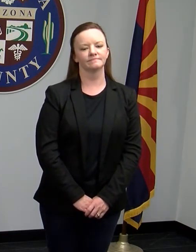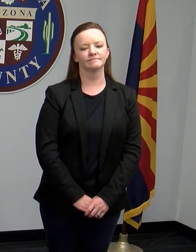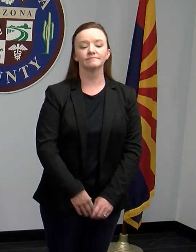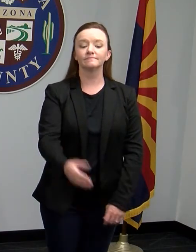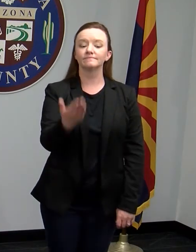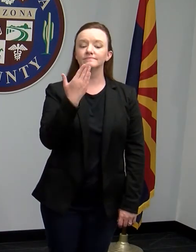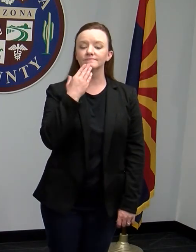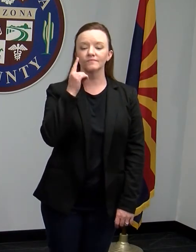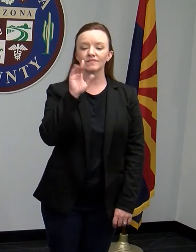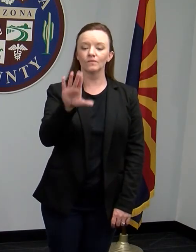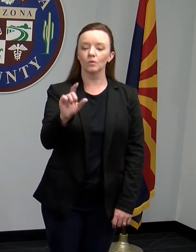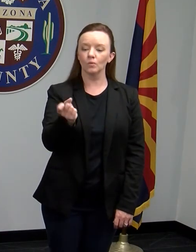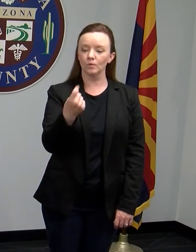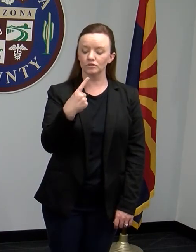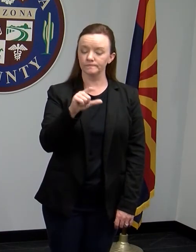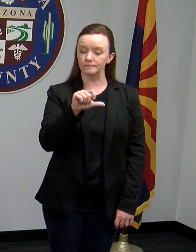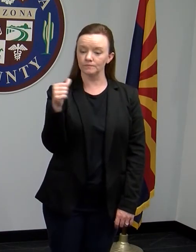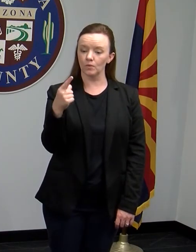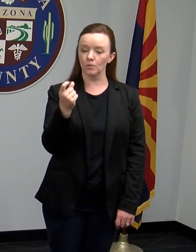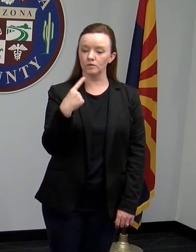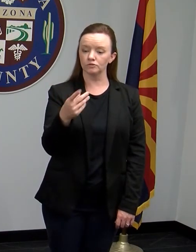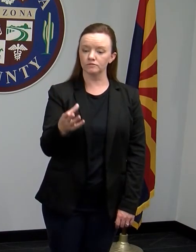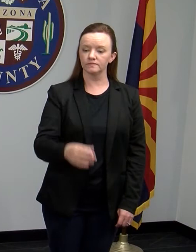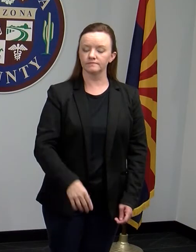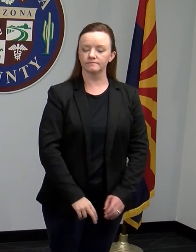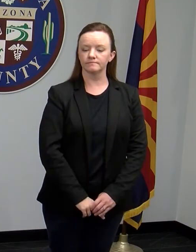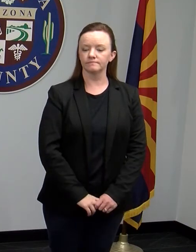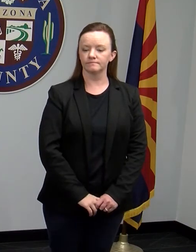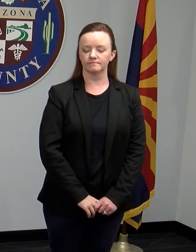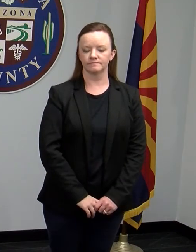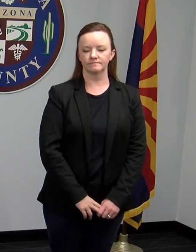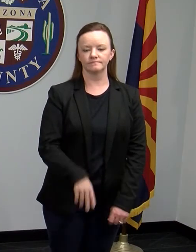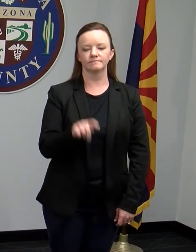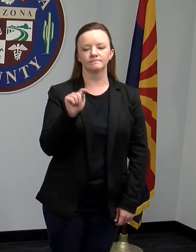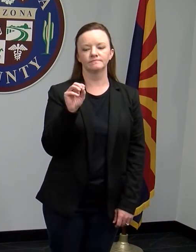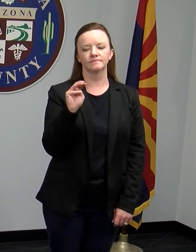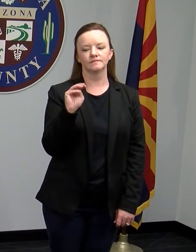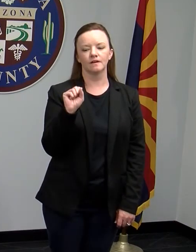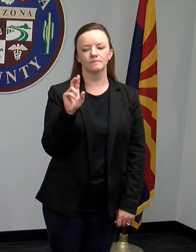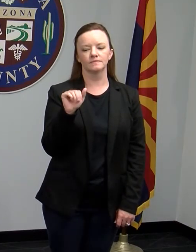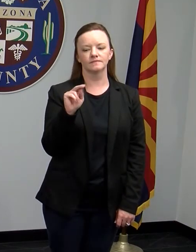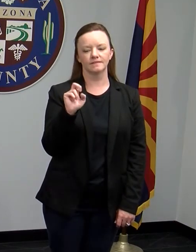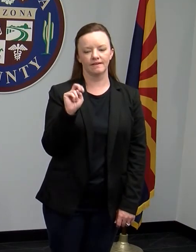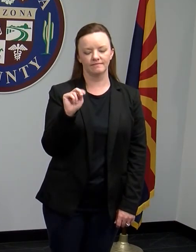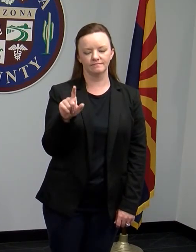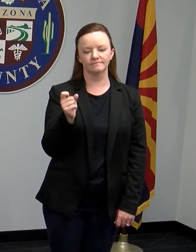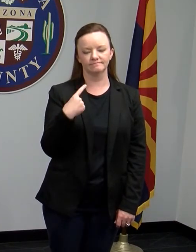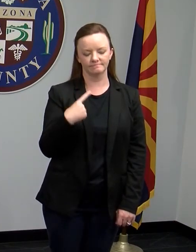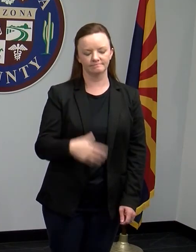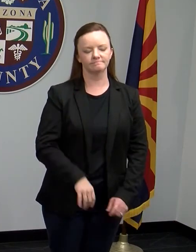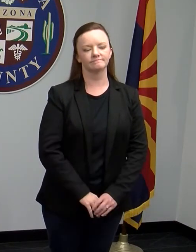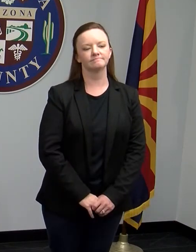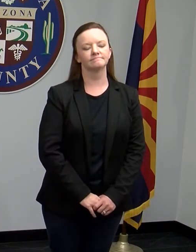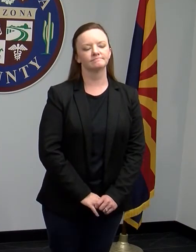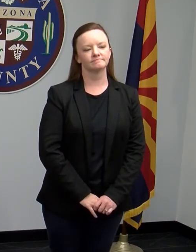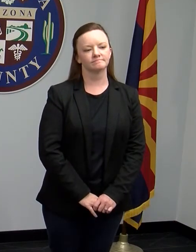Gracias. you for that question. Do we have another questioner? Another reporter on the line? Thomas Ganglund has a question. Your microphone is live.